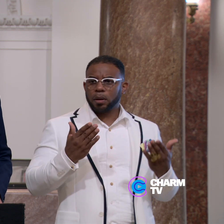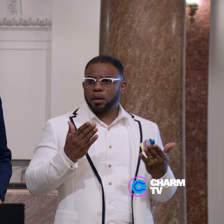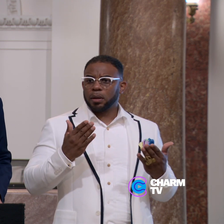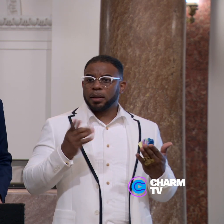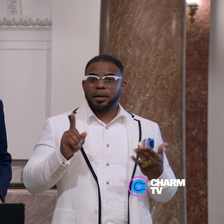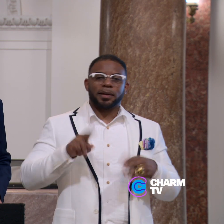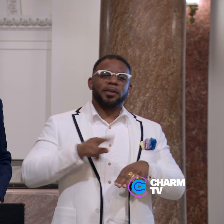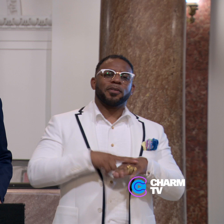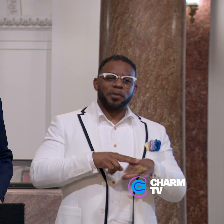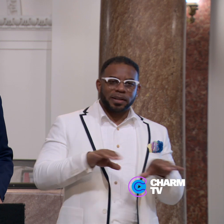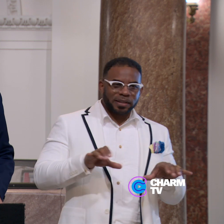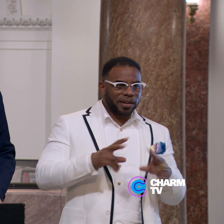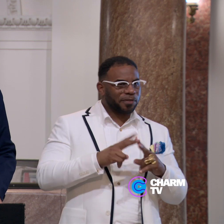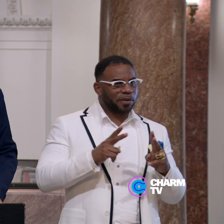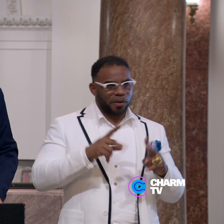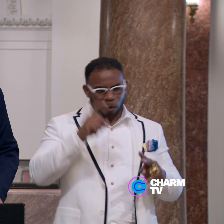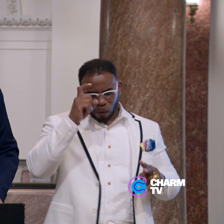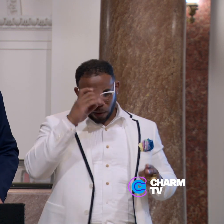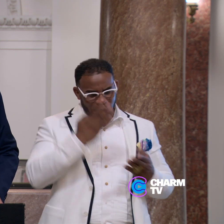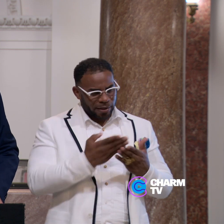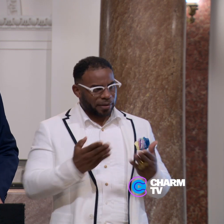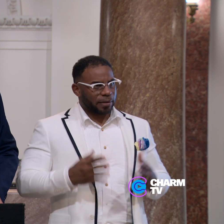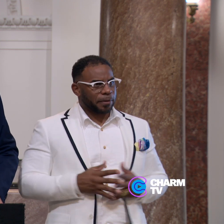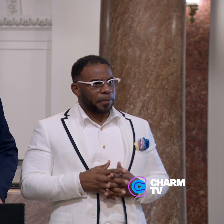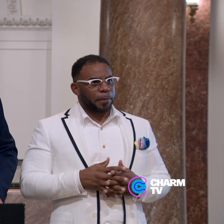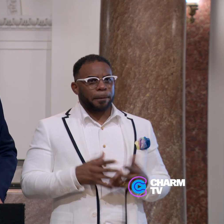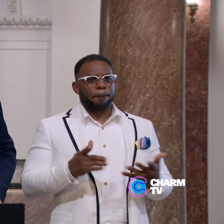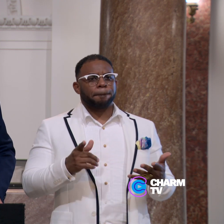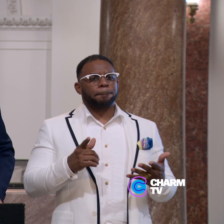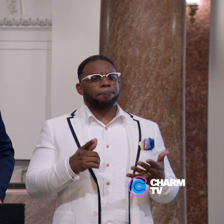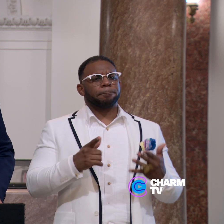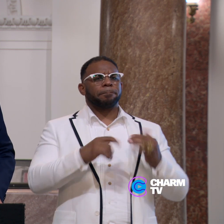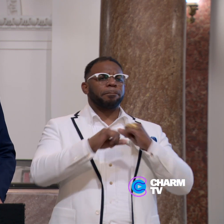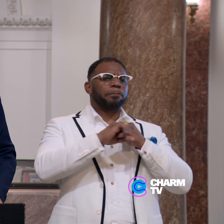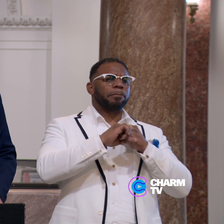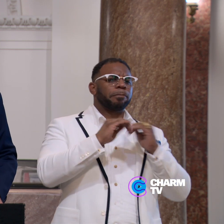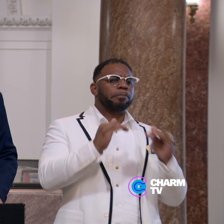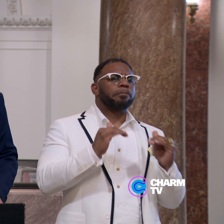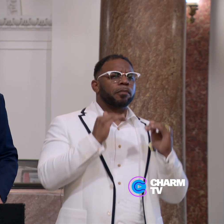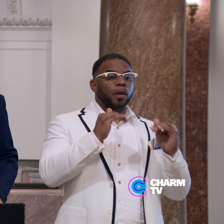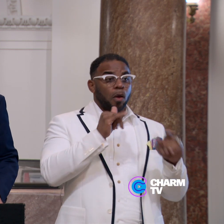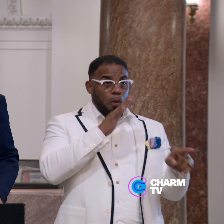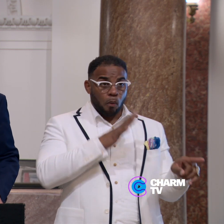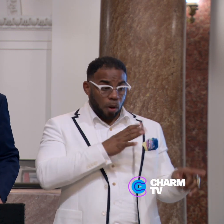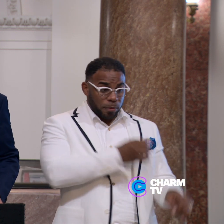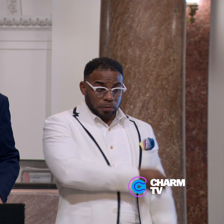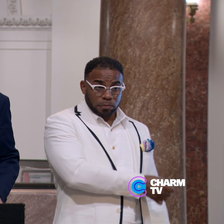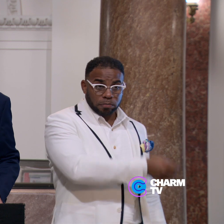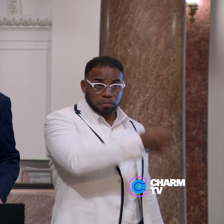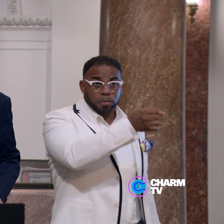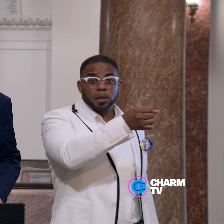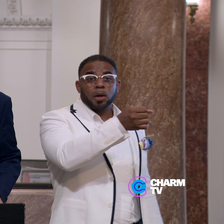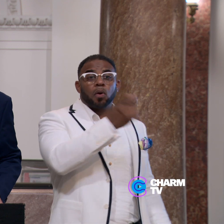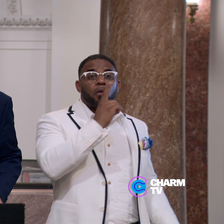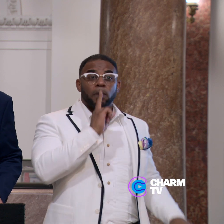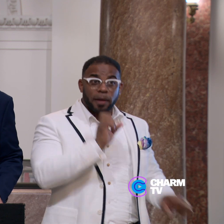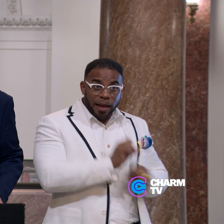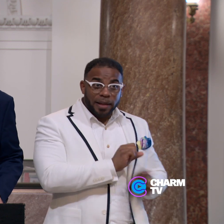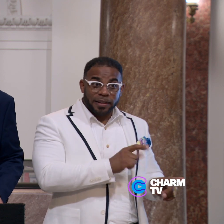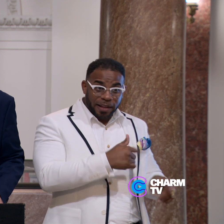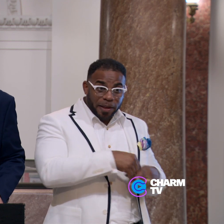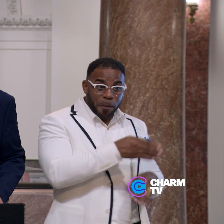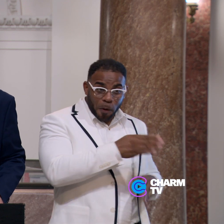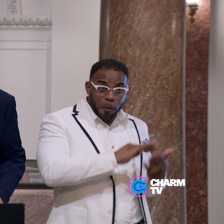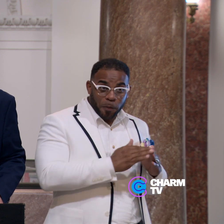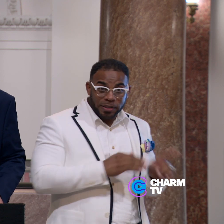He, of course, did a very wise thing, and he promoted a woman who was actually in